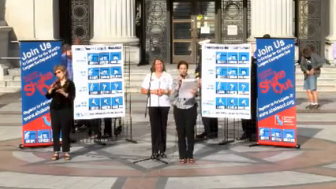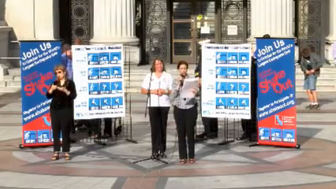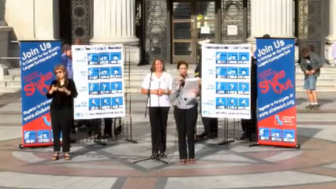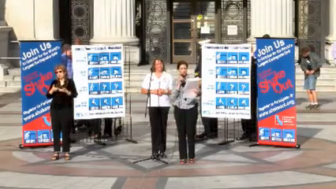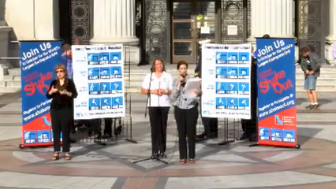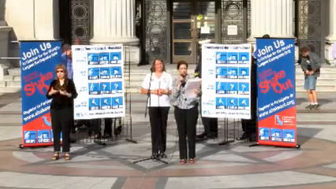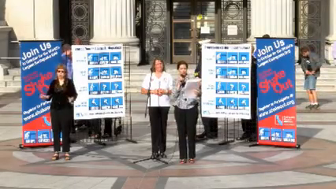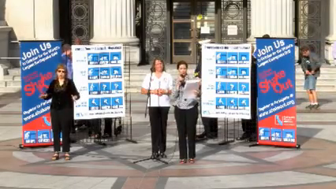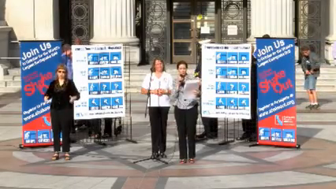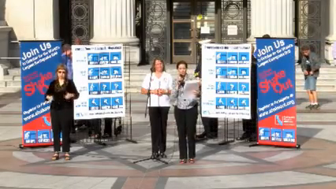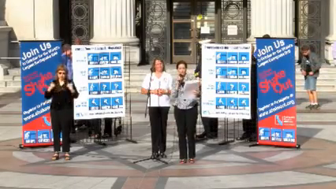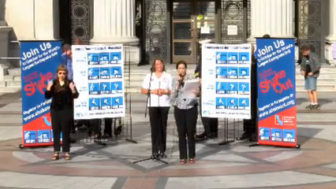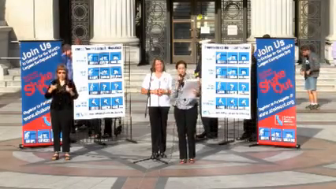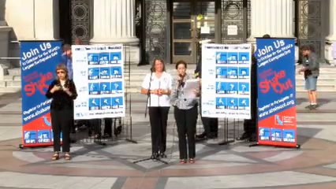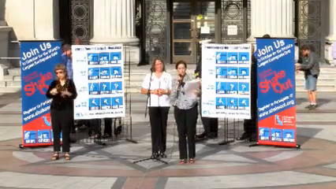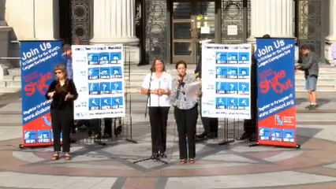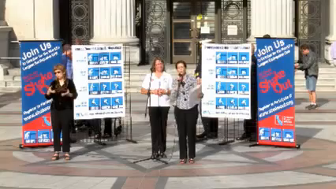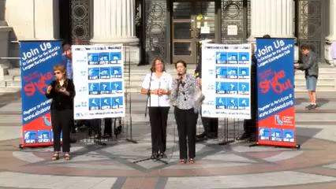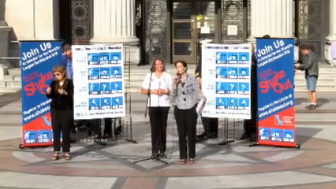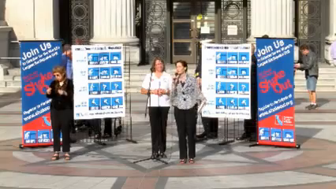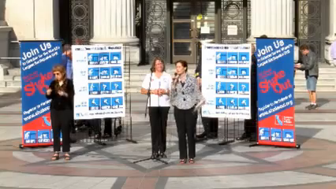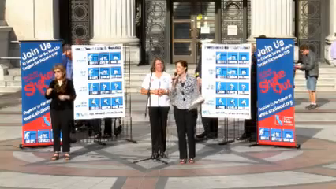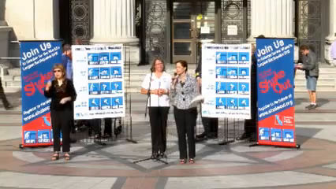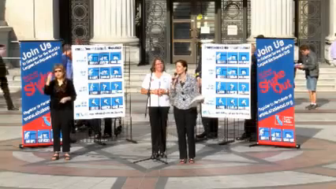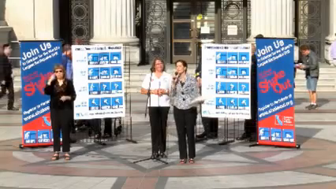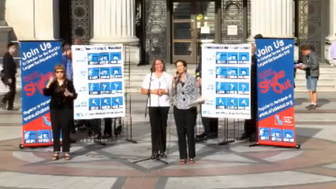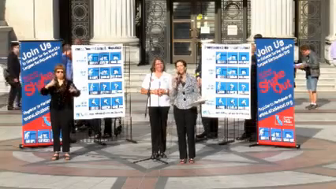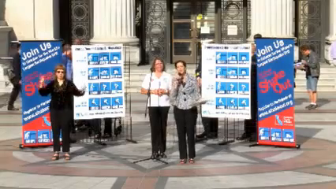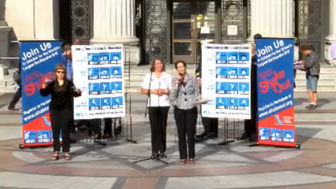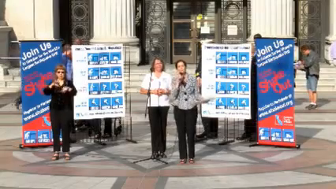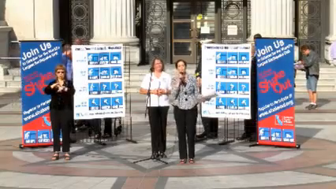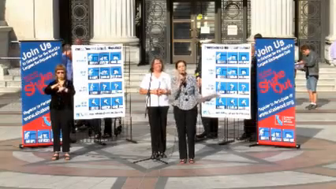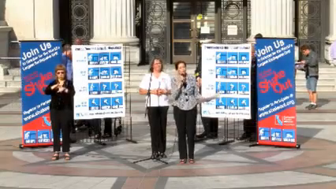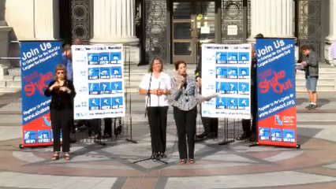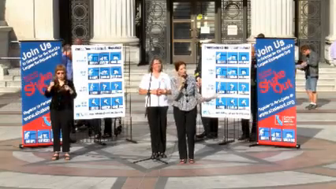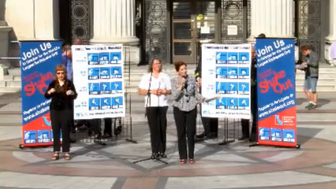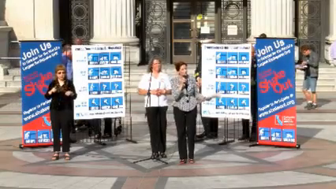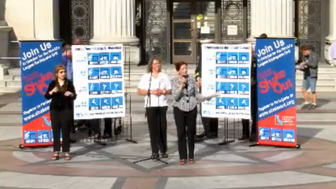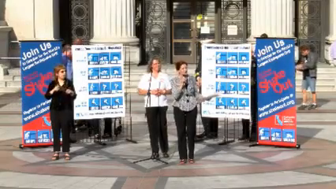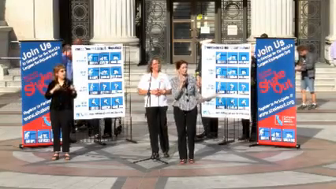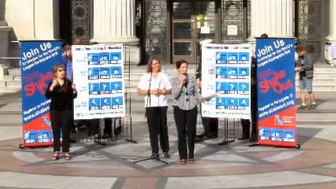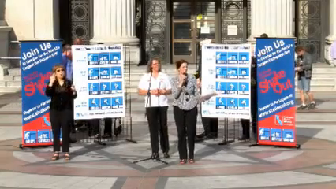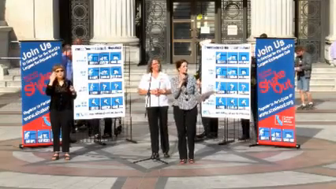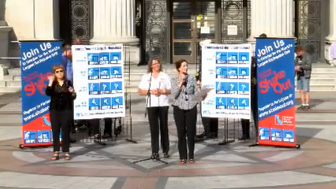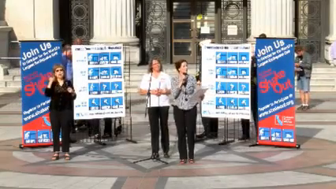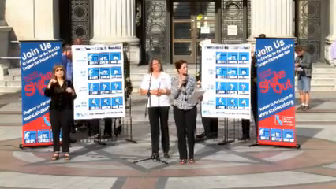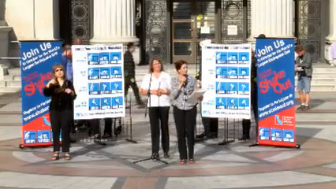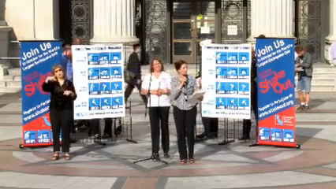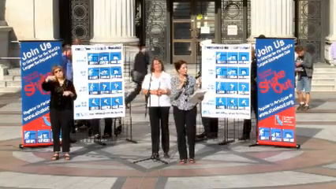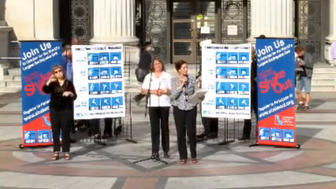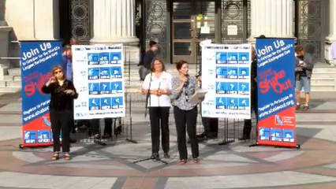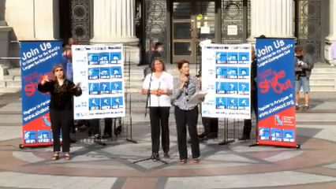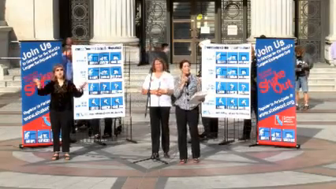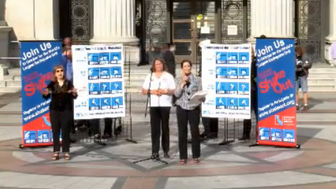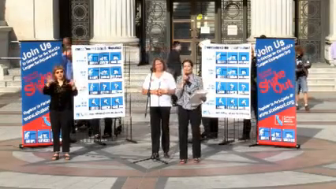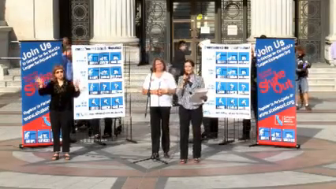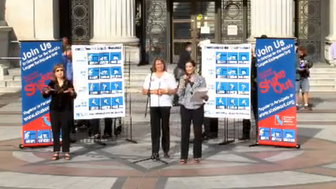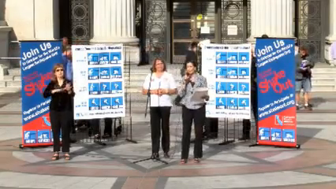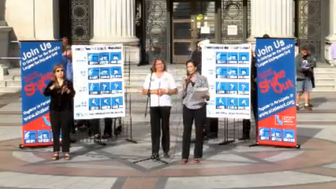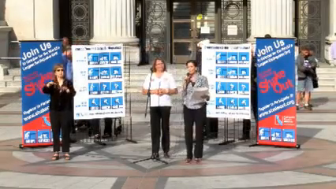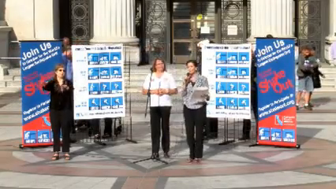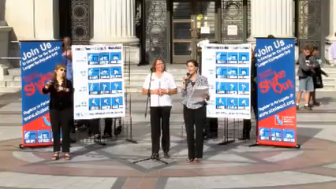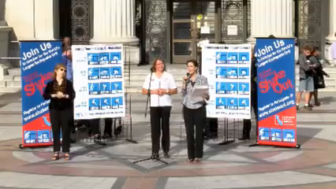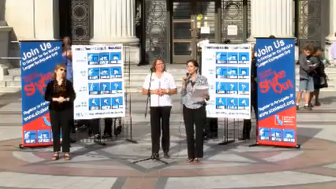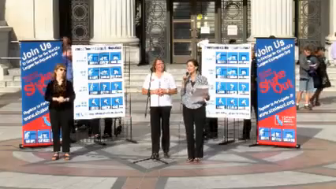of lives and property from a major earthquake event by taking proactive steps to be prepared. So